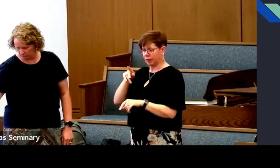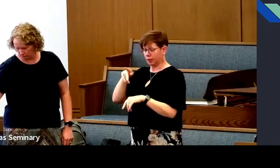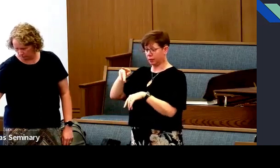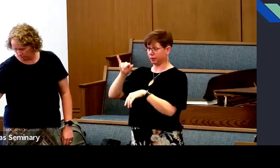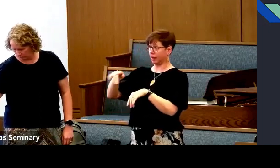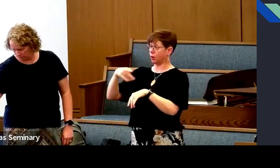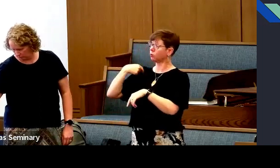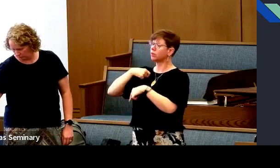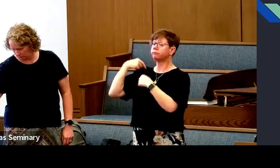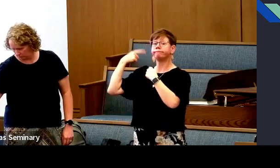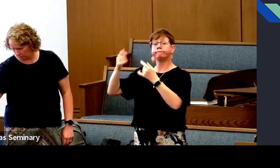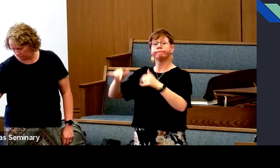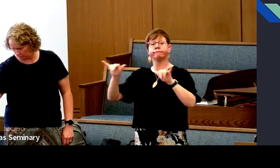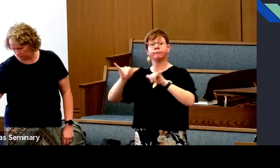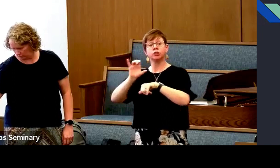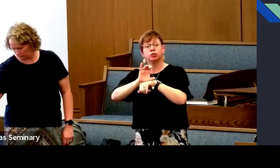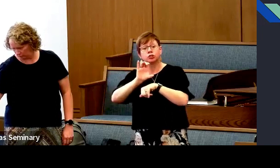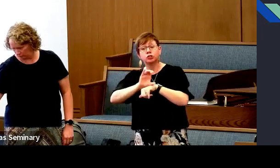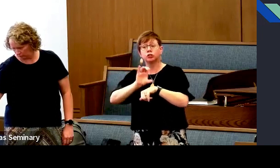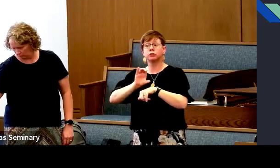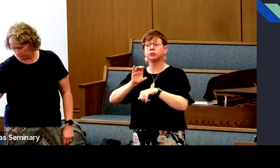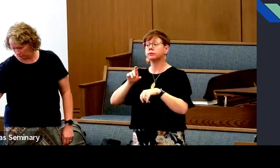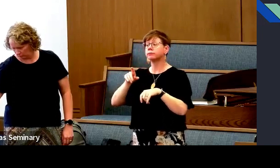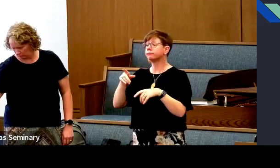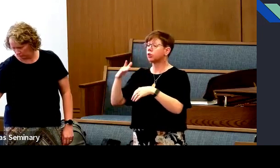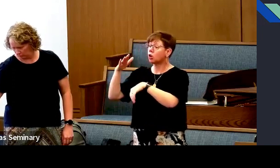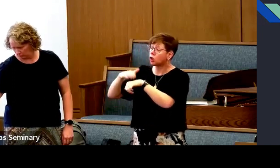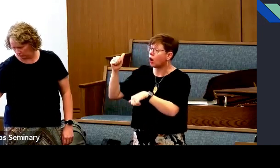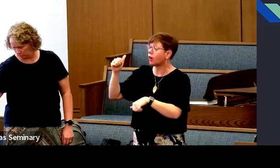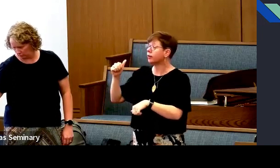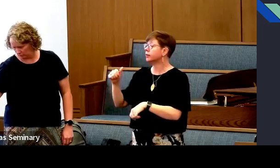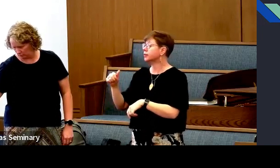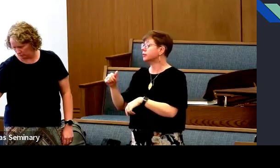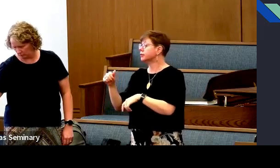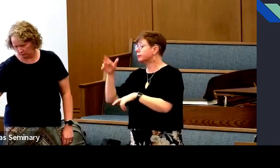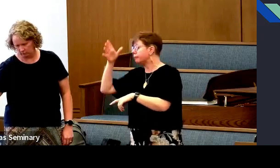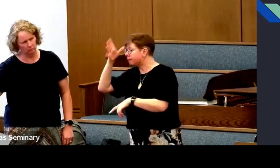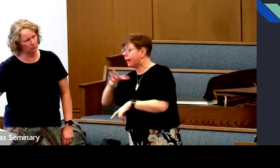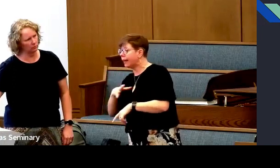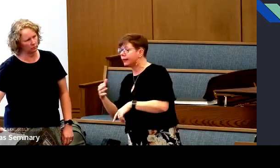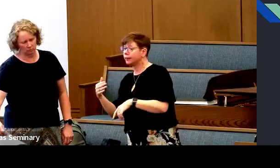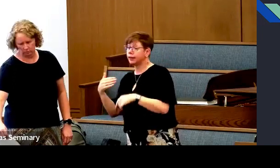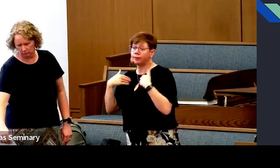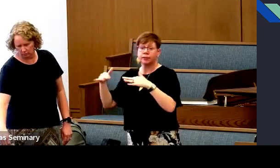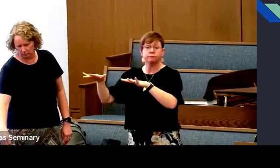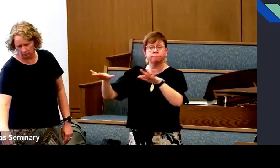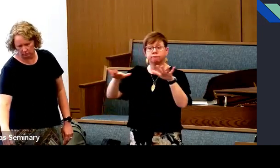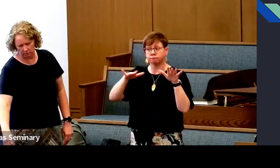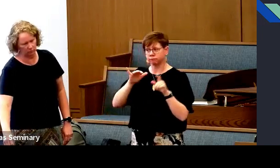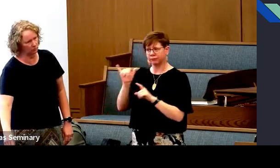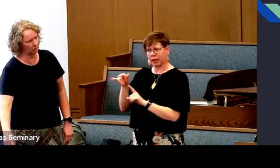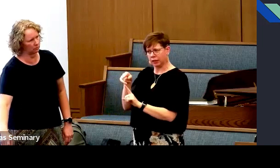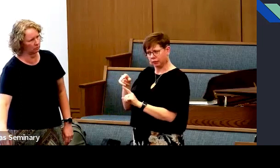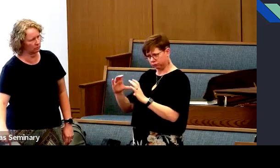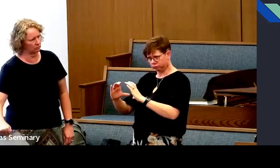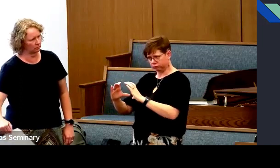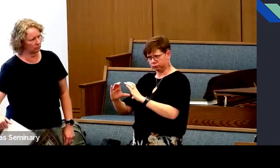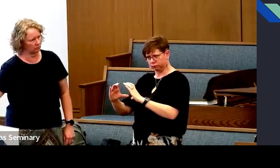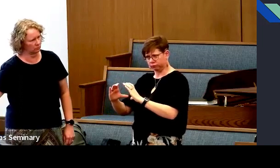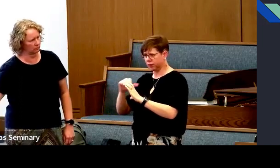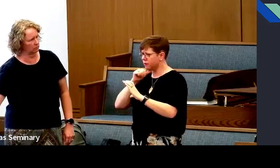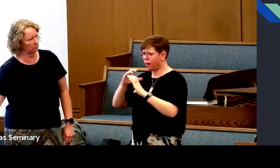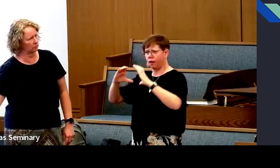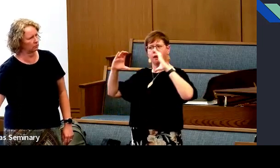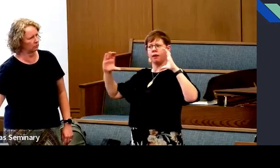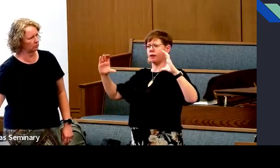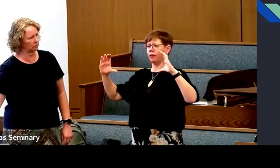but taking a step back, you know, we go to church, we get callings, men have the priesthood. And